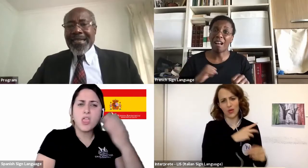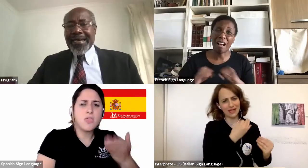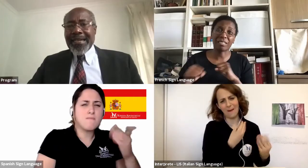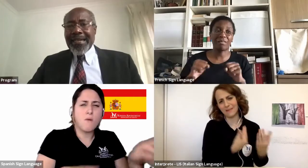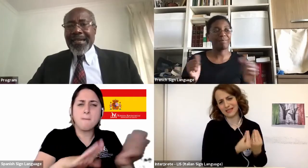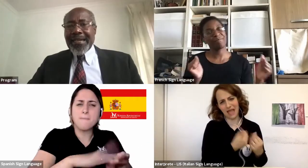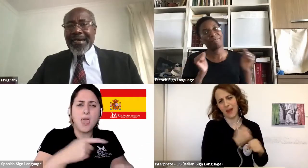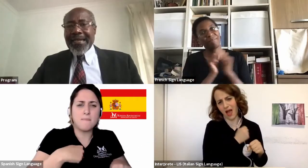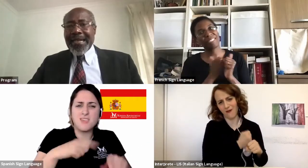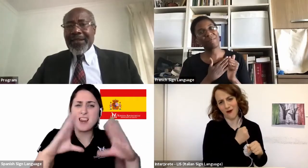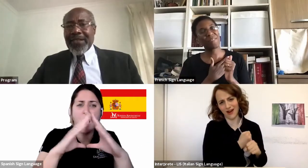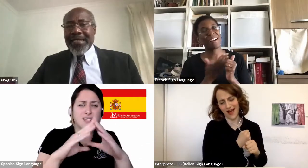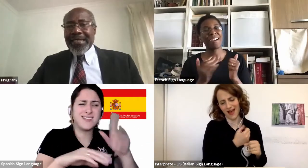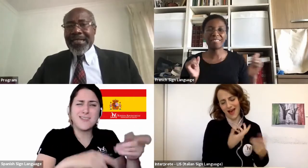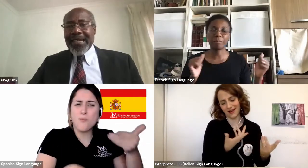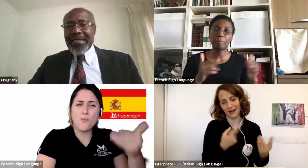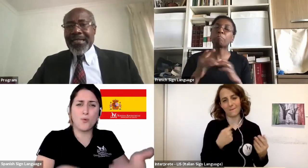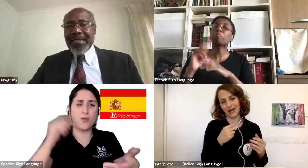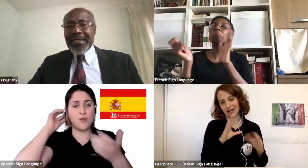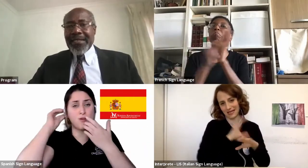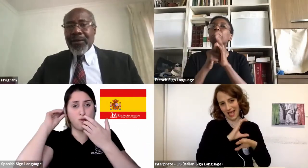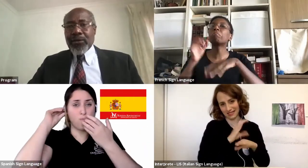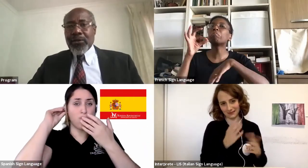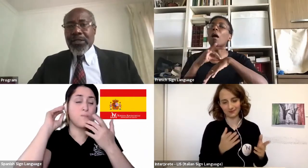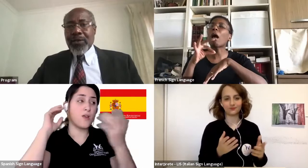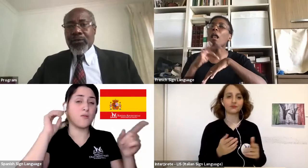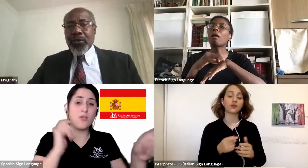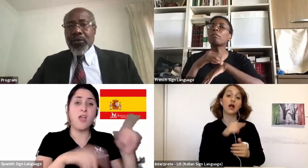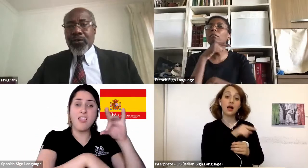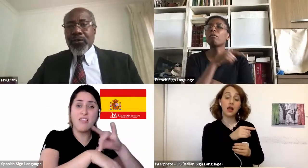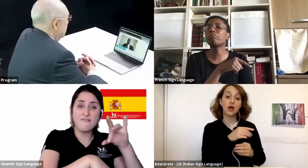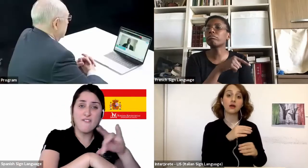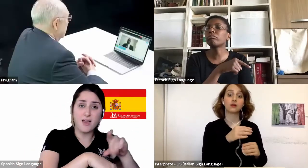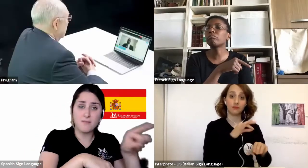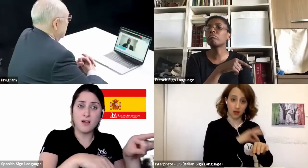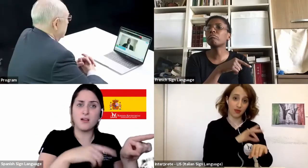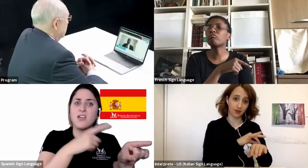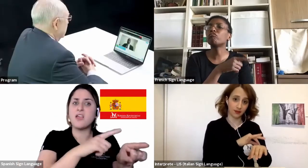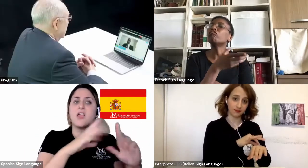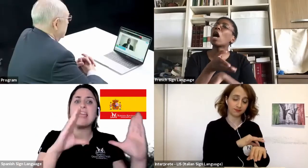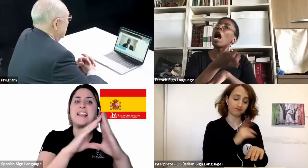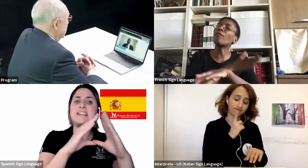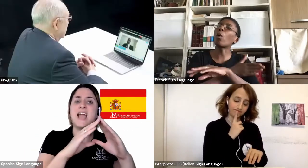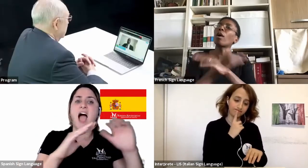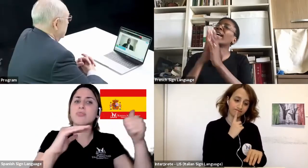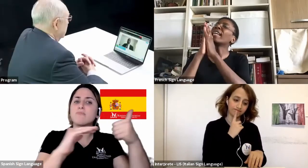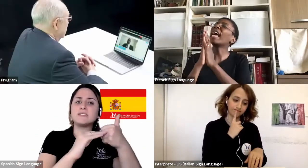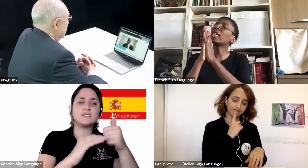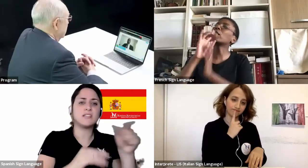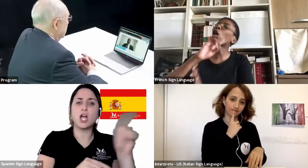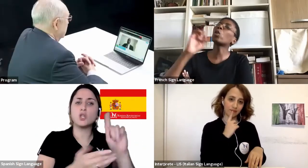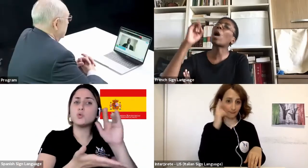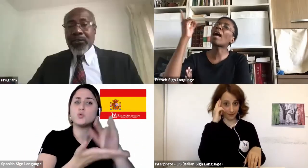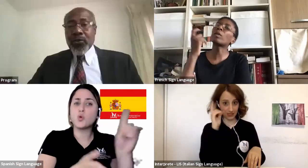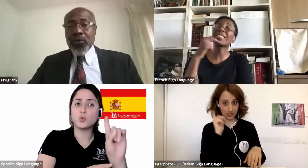a non-Adventist church and she was going to go and introduce our literature there